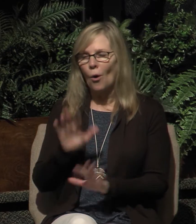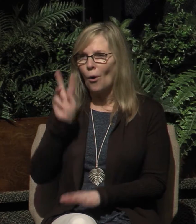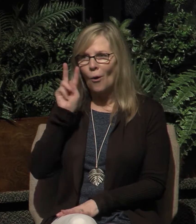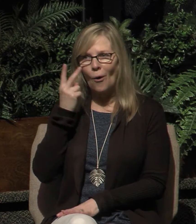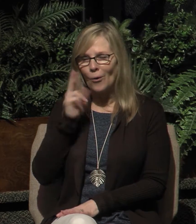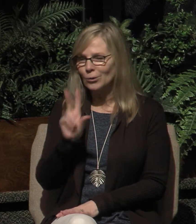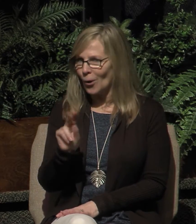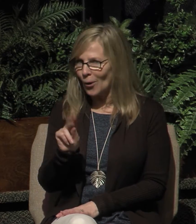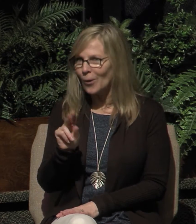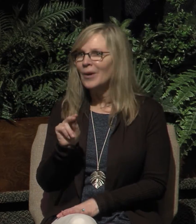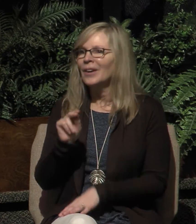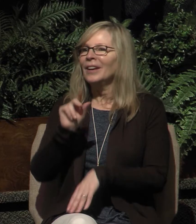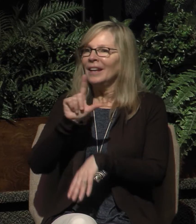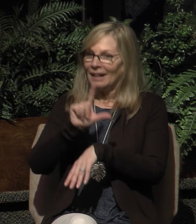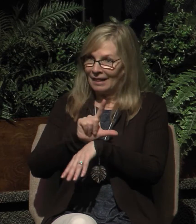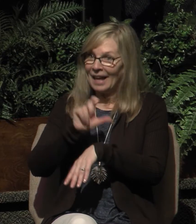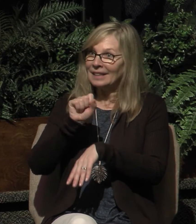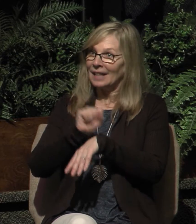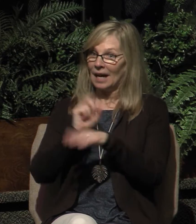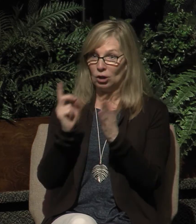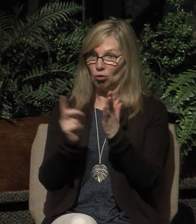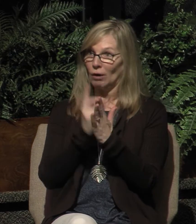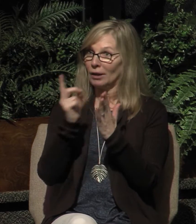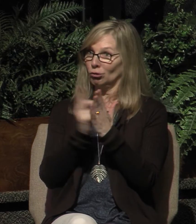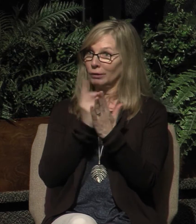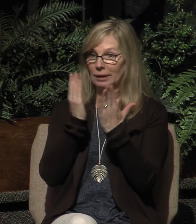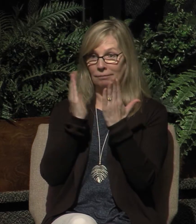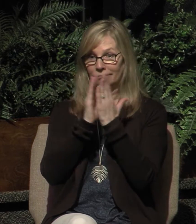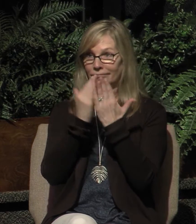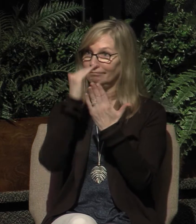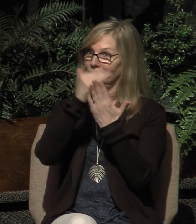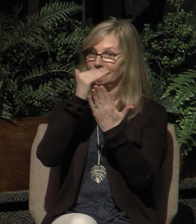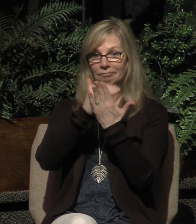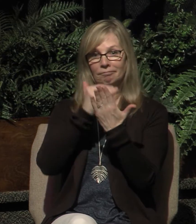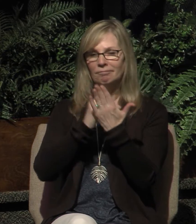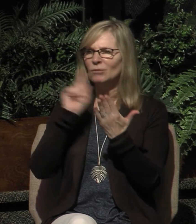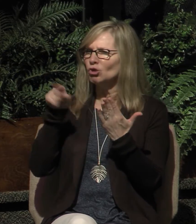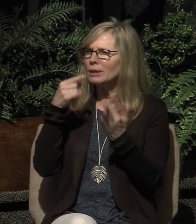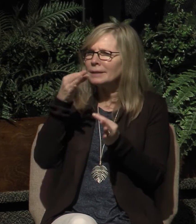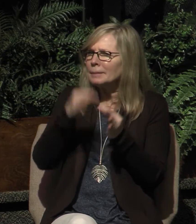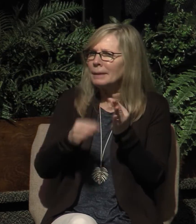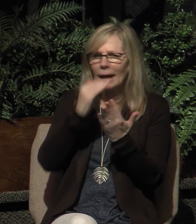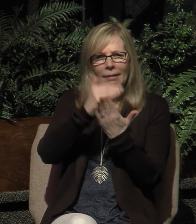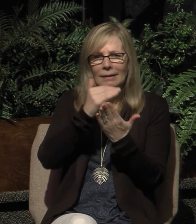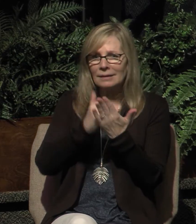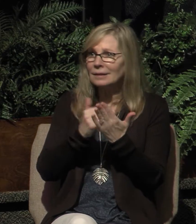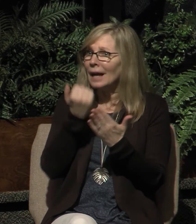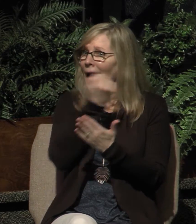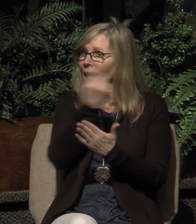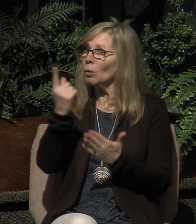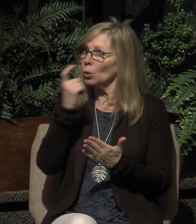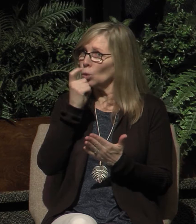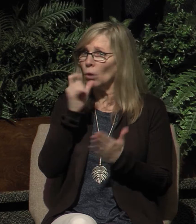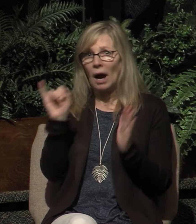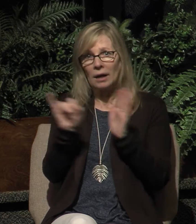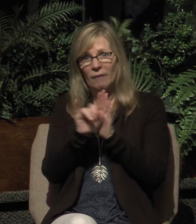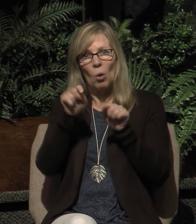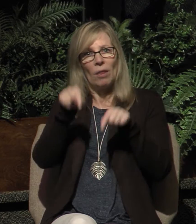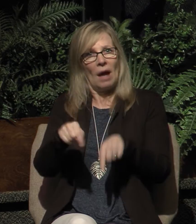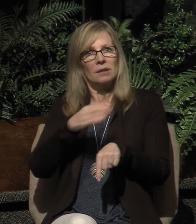You see, Lakeside's directory is simply a list of every individual who identifies Lakeside as the church that they go to. That's